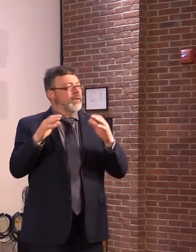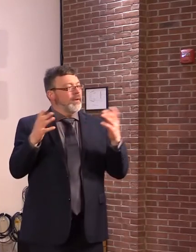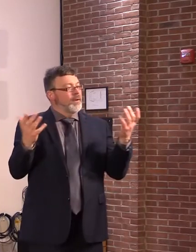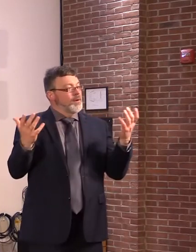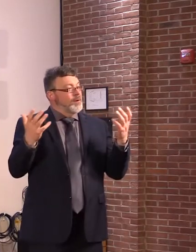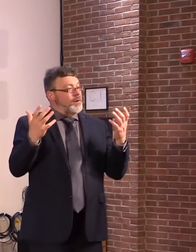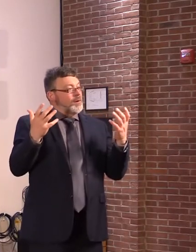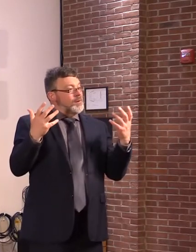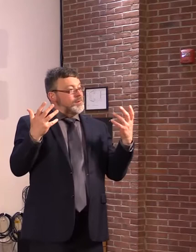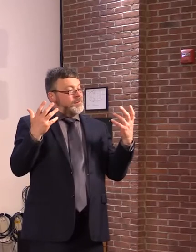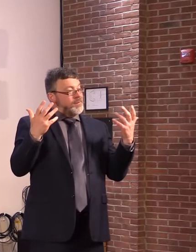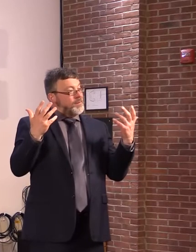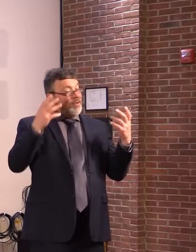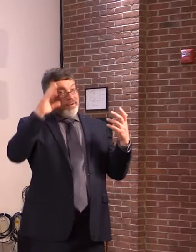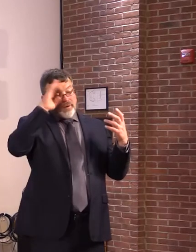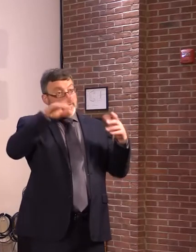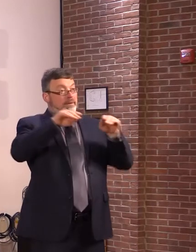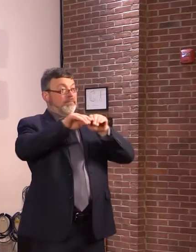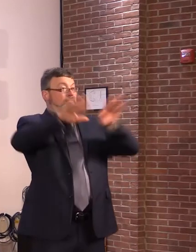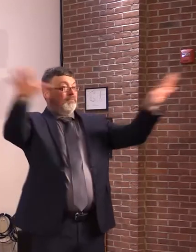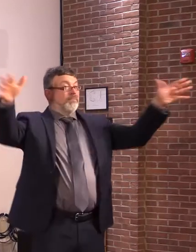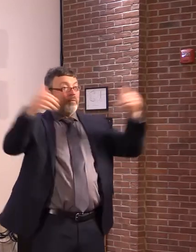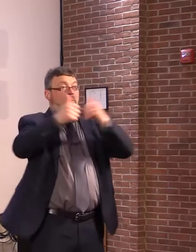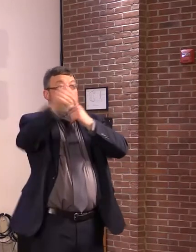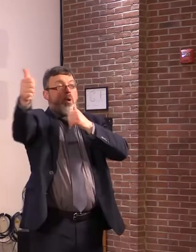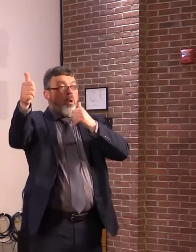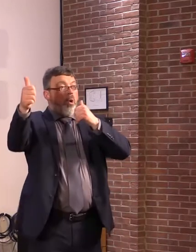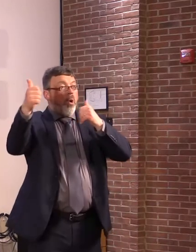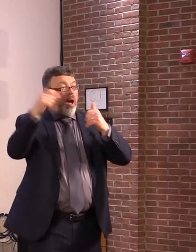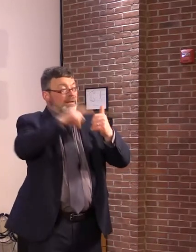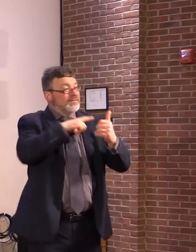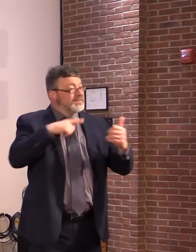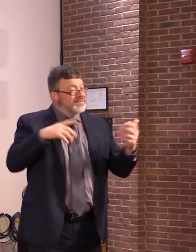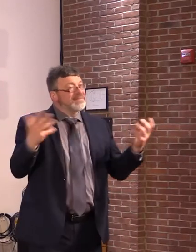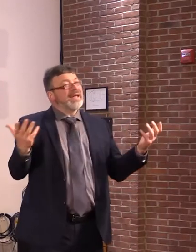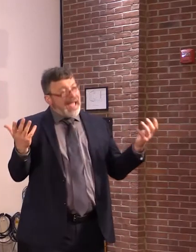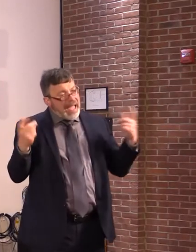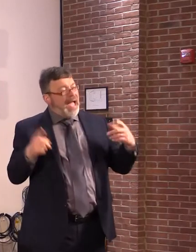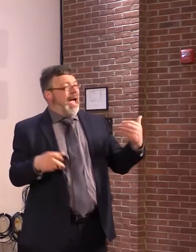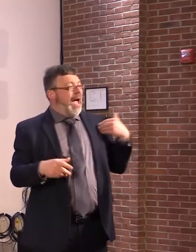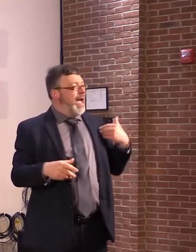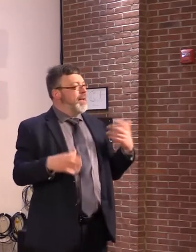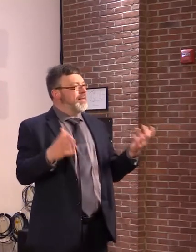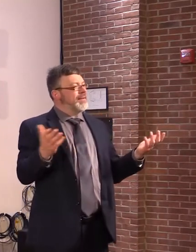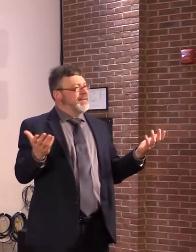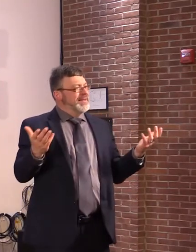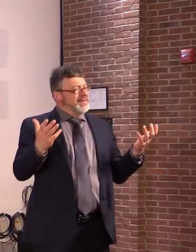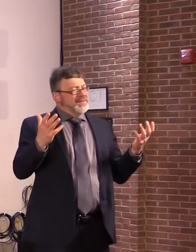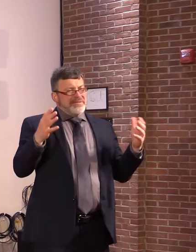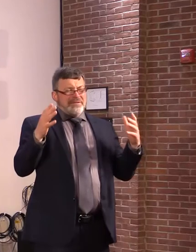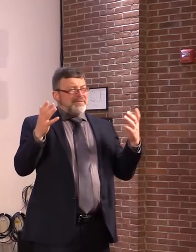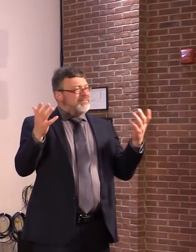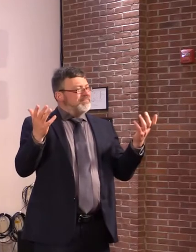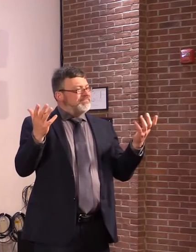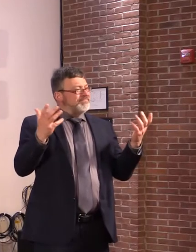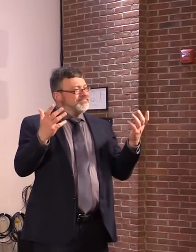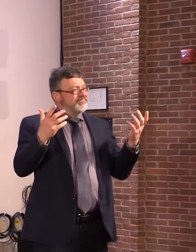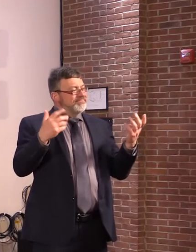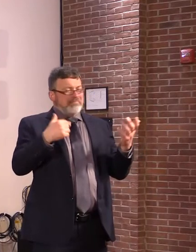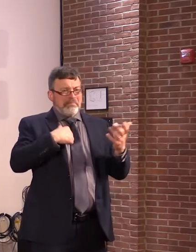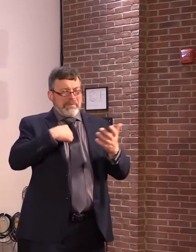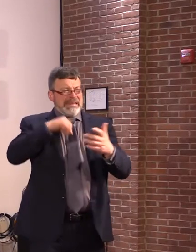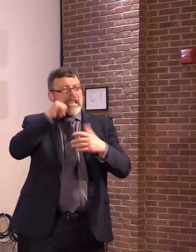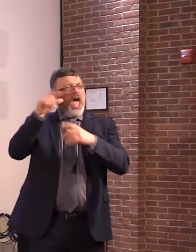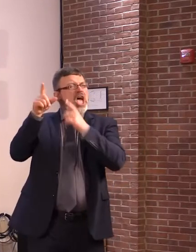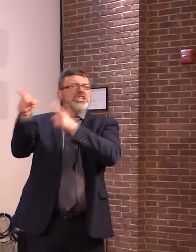I don't think Vermonters were, and rightly so. I'm not criticizing the decisions.